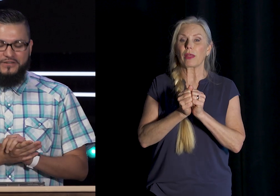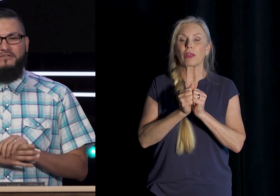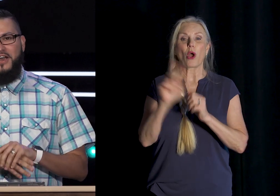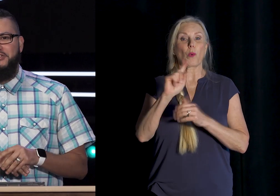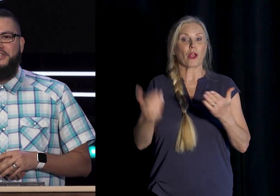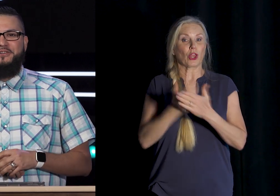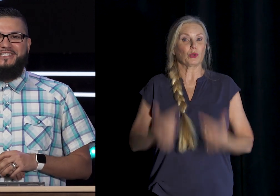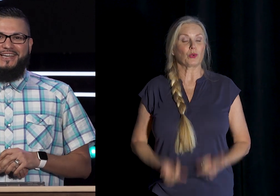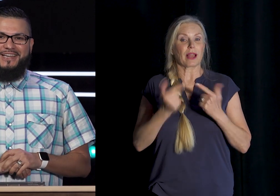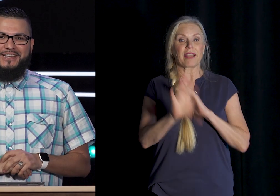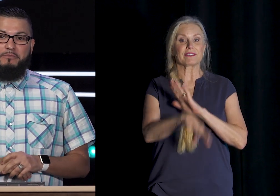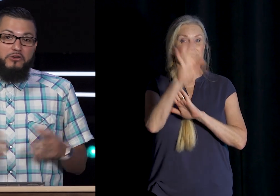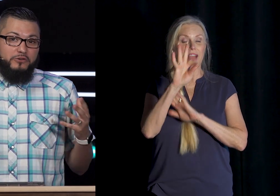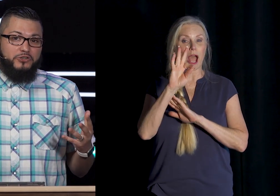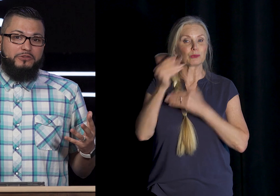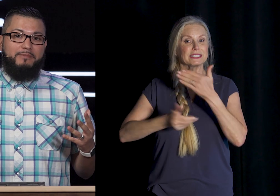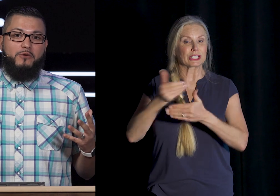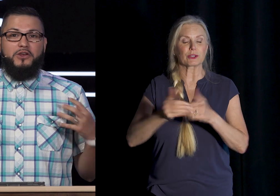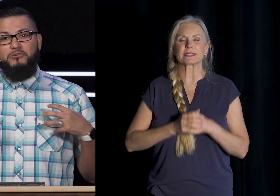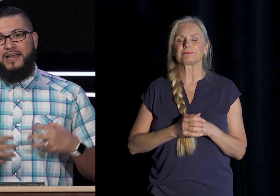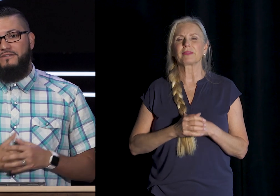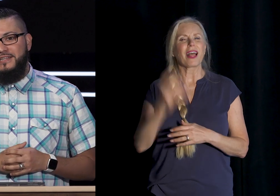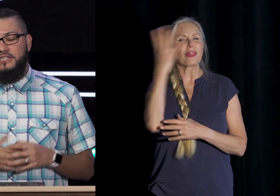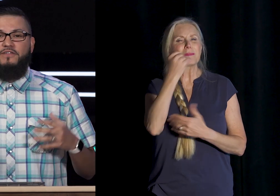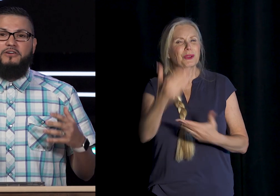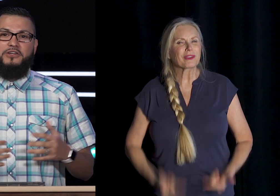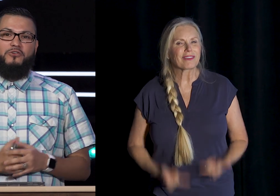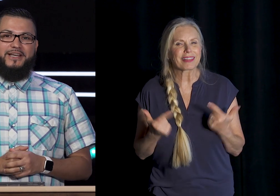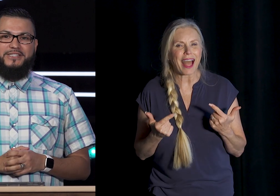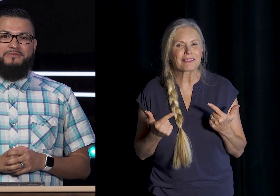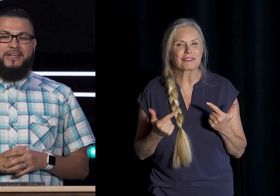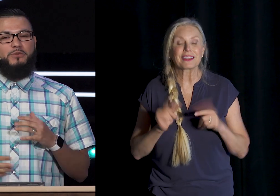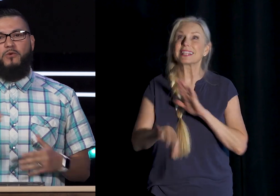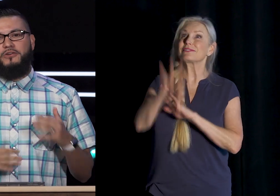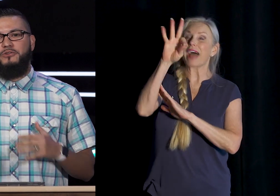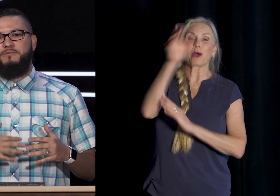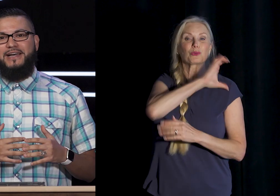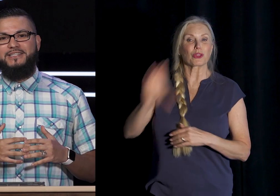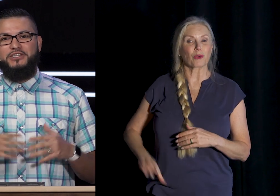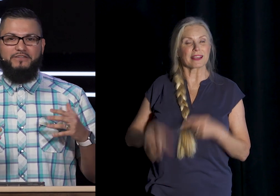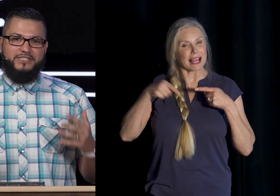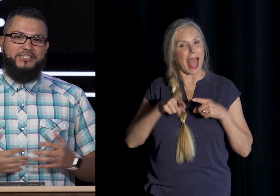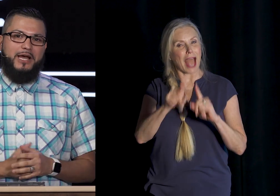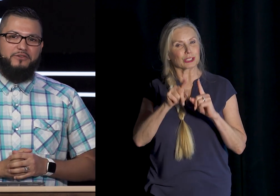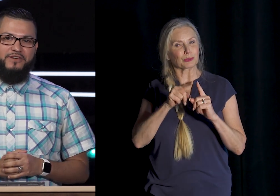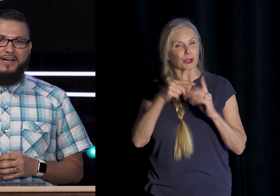Is Found series The beautiful truth About where new life is It's found in Christ And as we walk Through this passage In Ephesians chapter 5